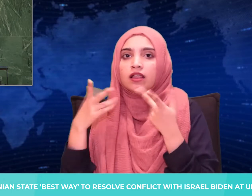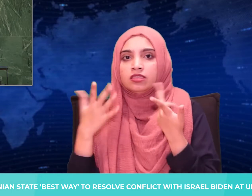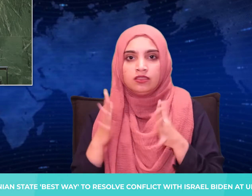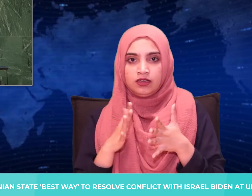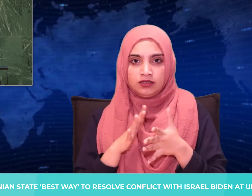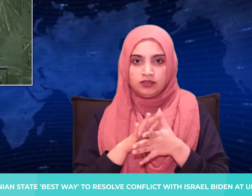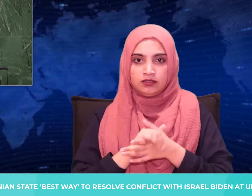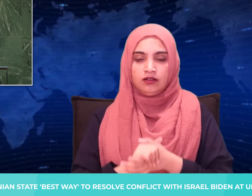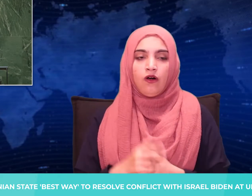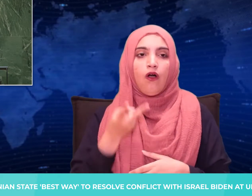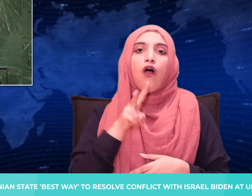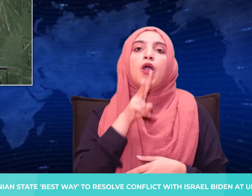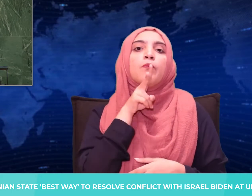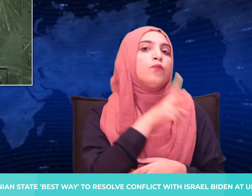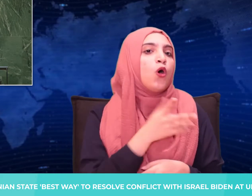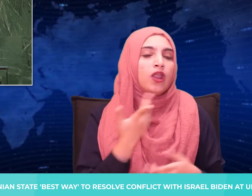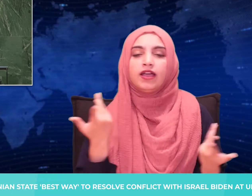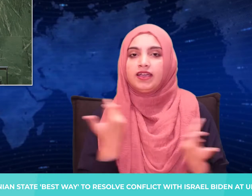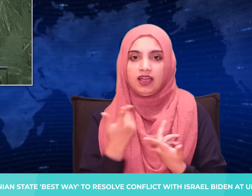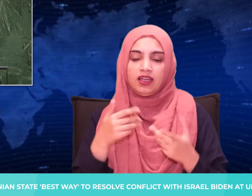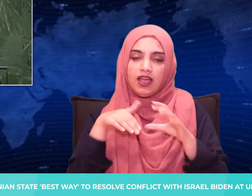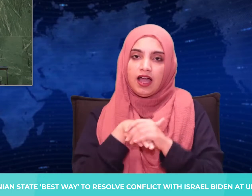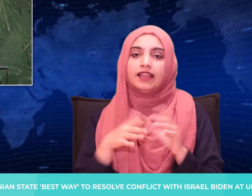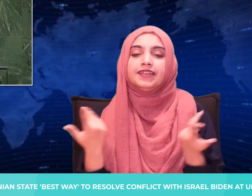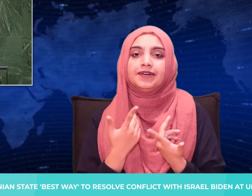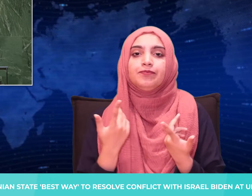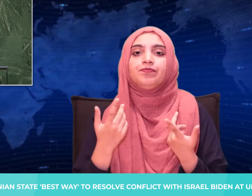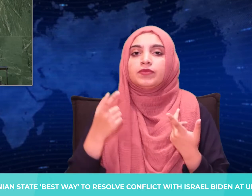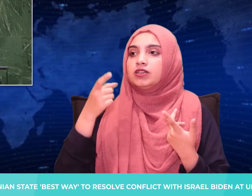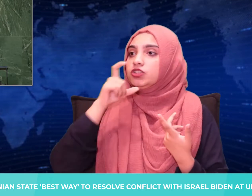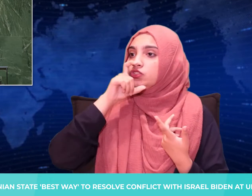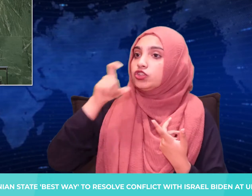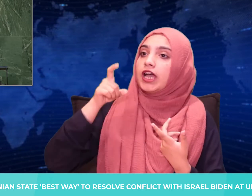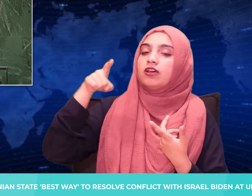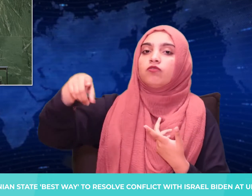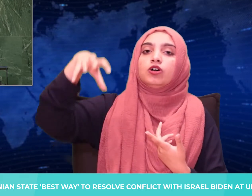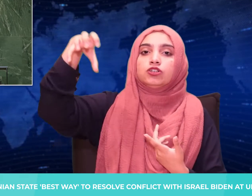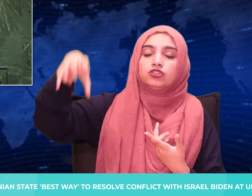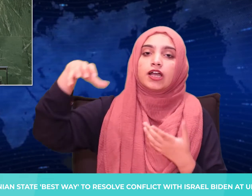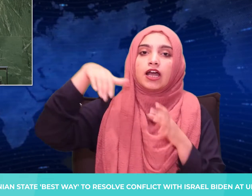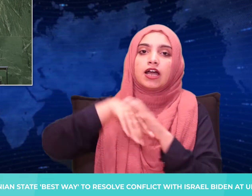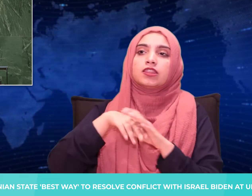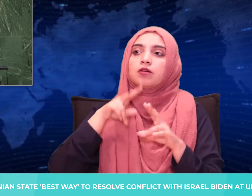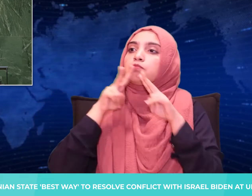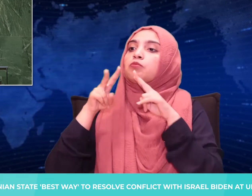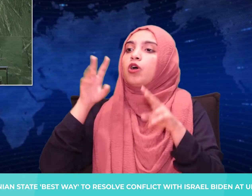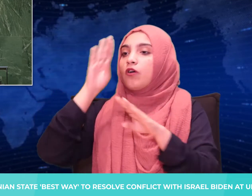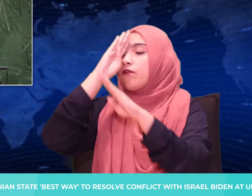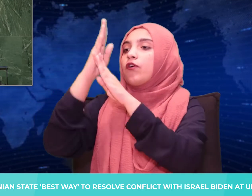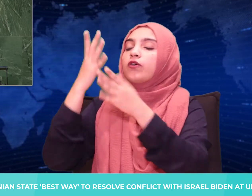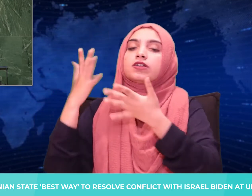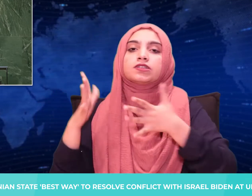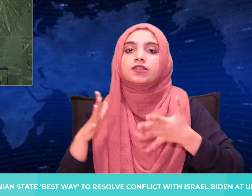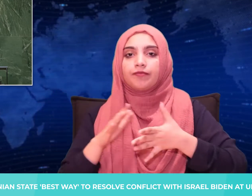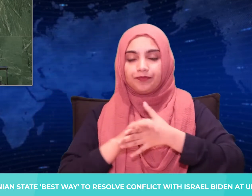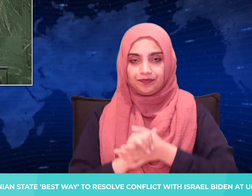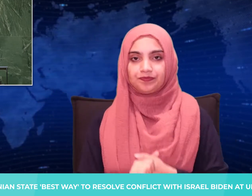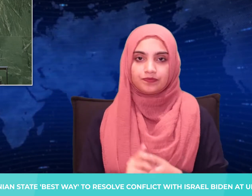but sprinkled implicit references to Beijing throughout his speech as the United States butts heads